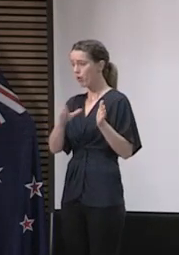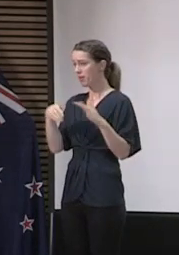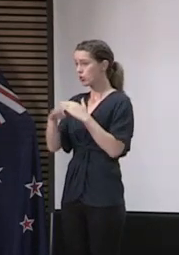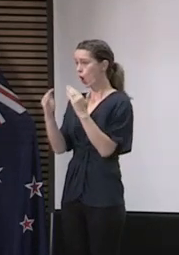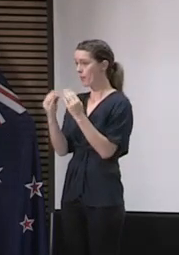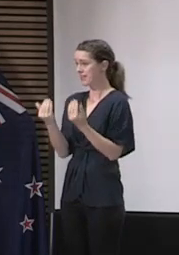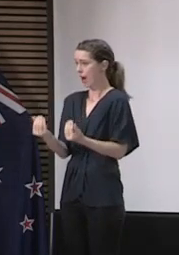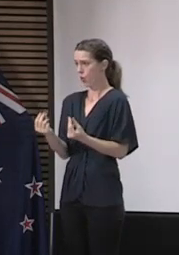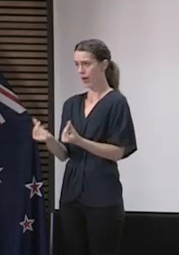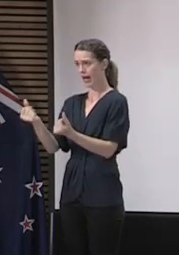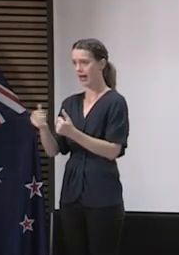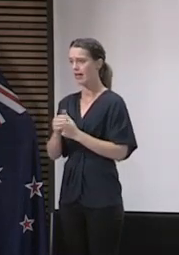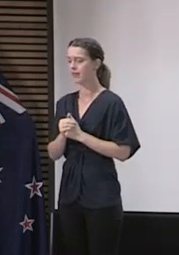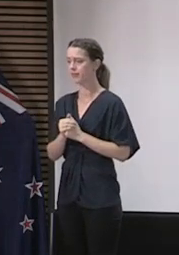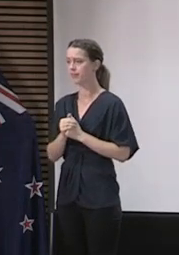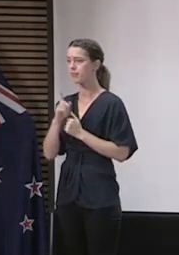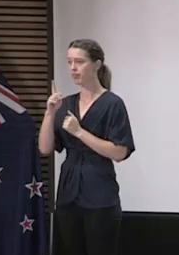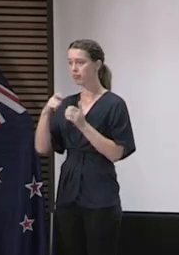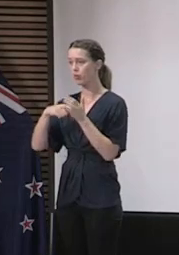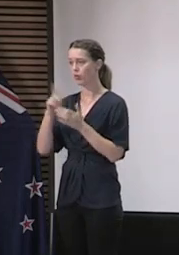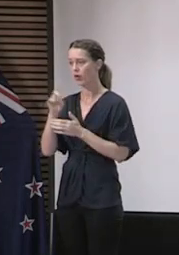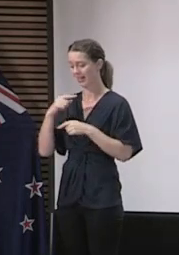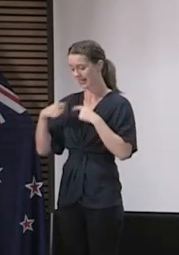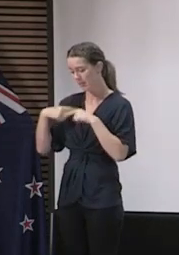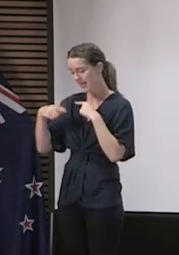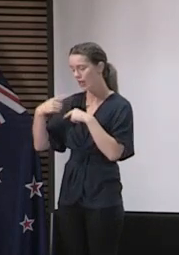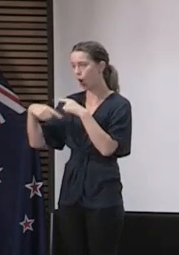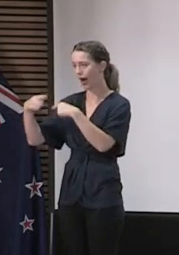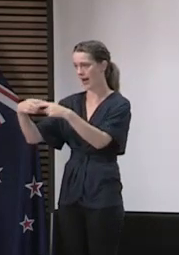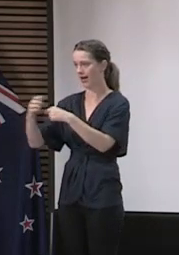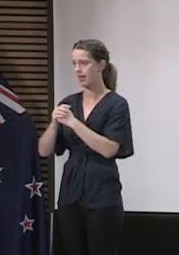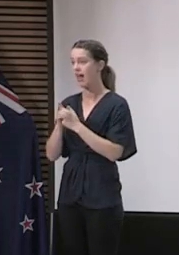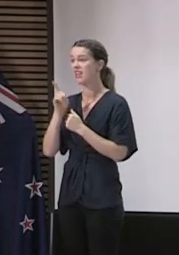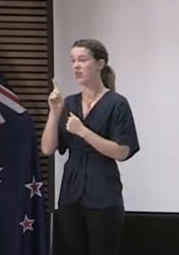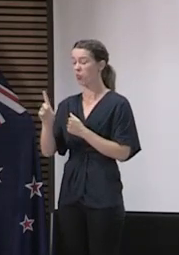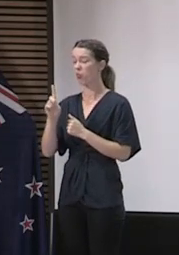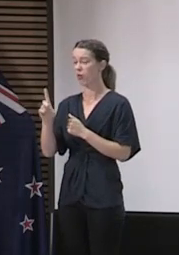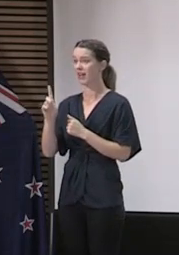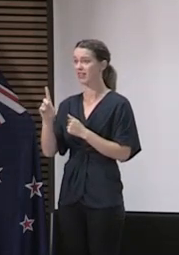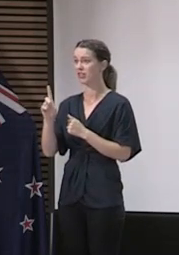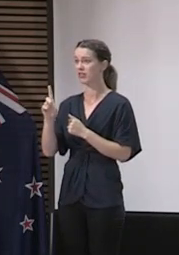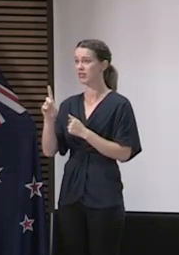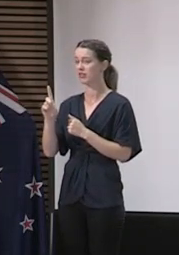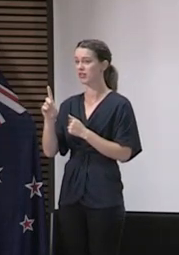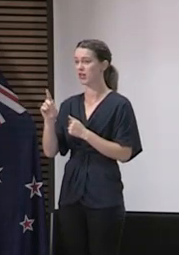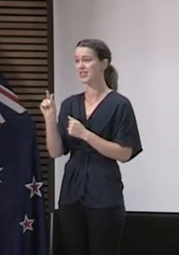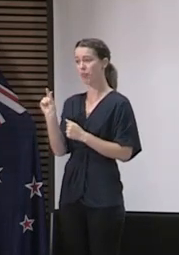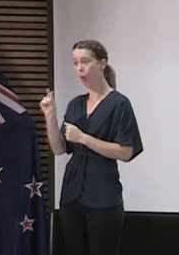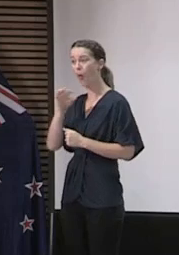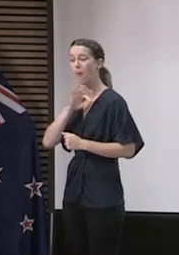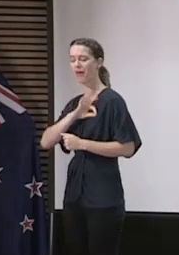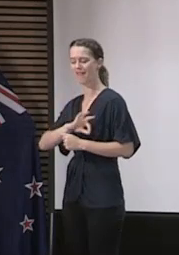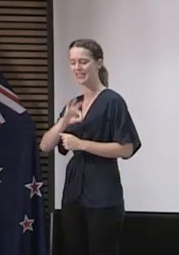The trick and the key for us will be maintaining that. That's been one of the small benefits